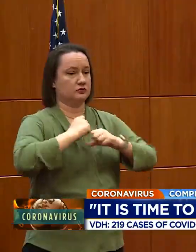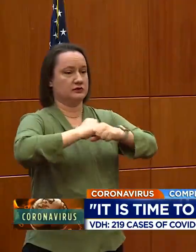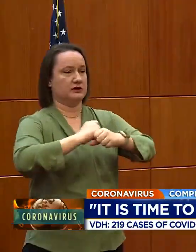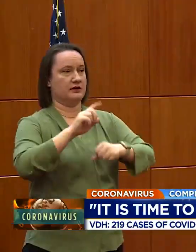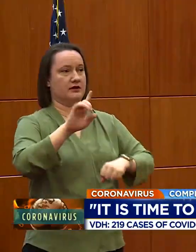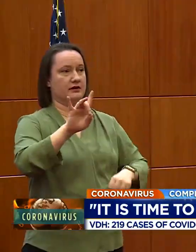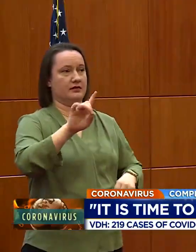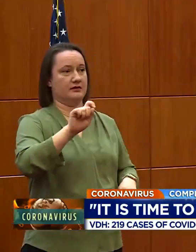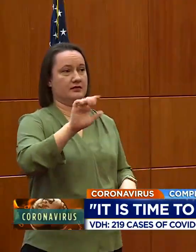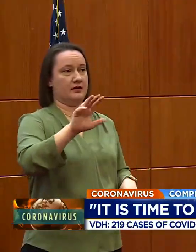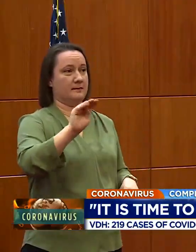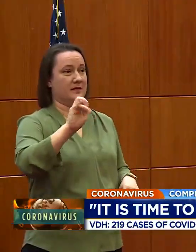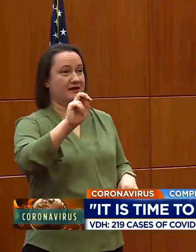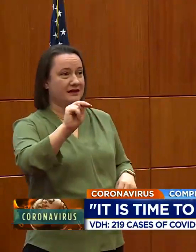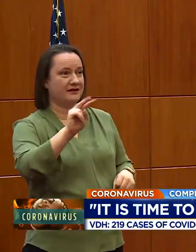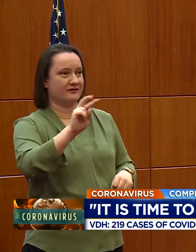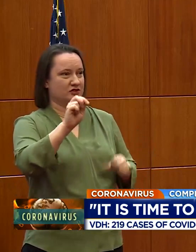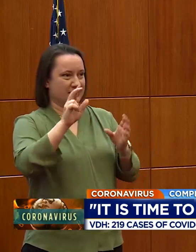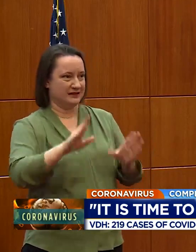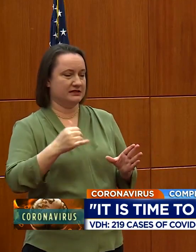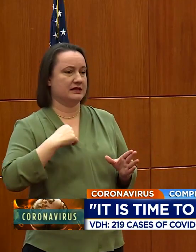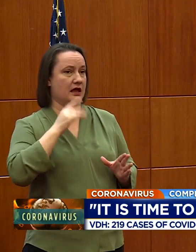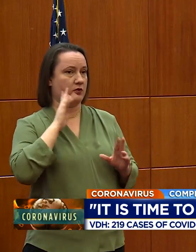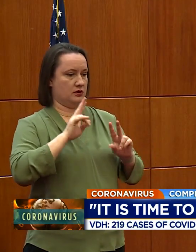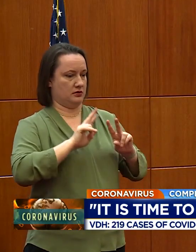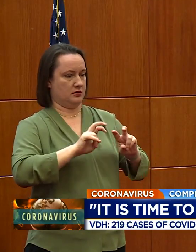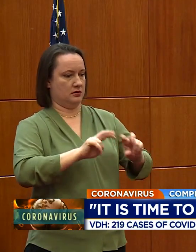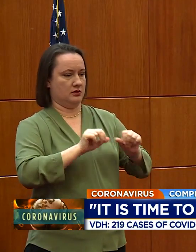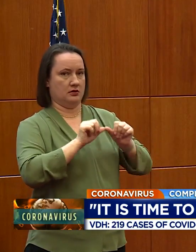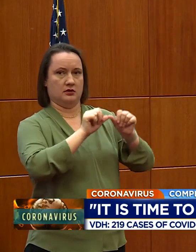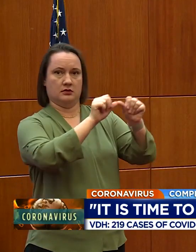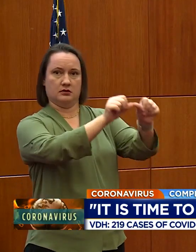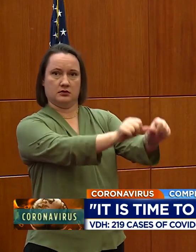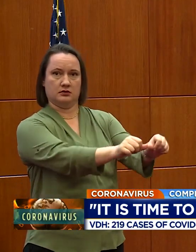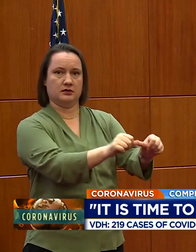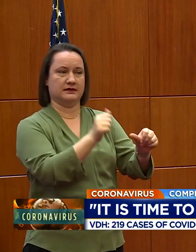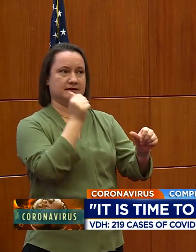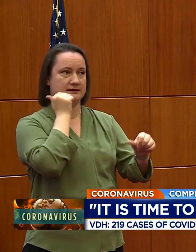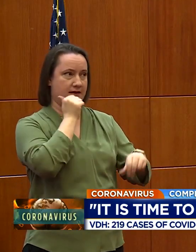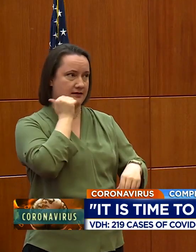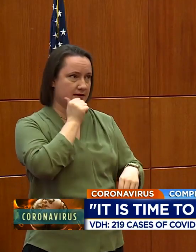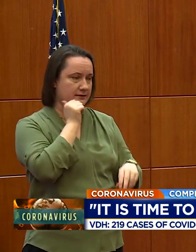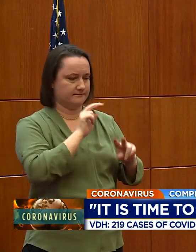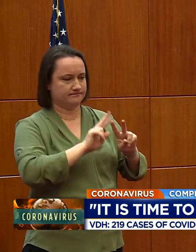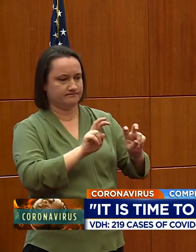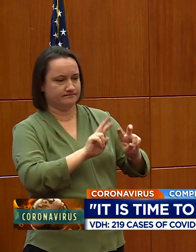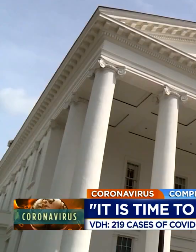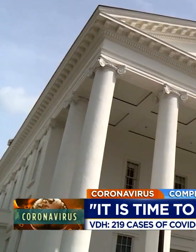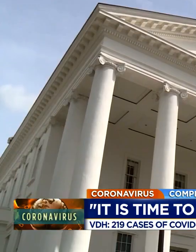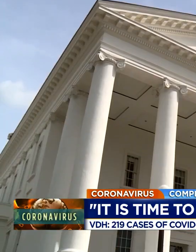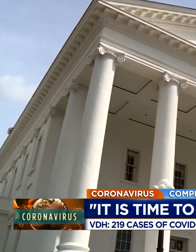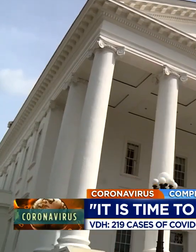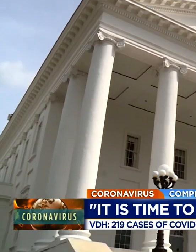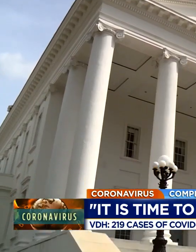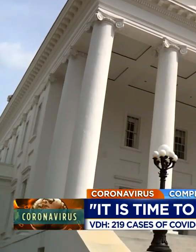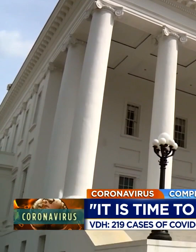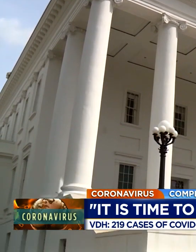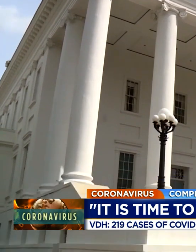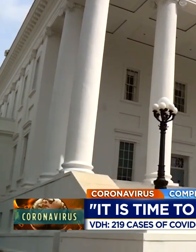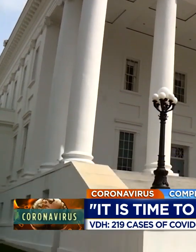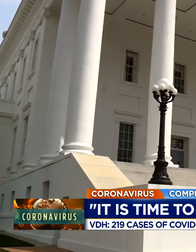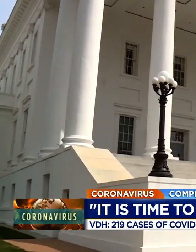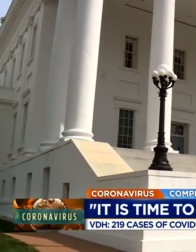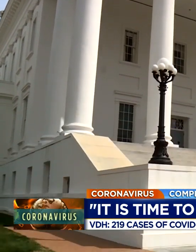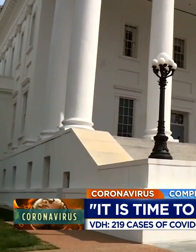options on the table. I will assess what is going on in Virginia on a daily basis and make those decisions. Northam also updated